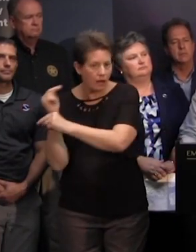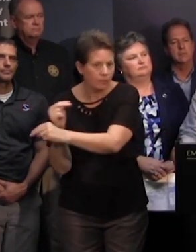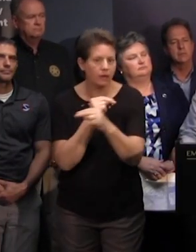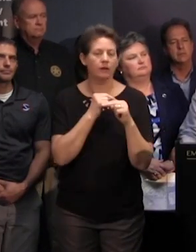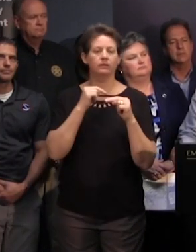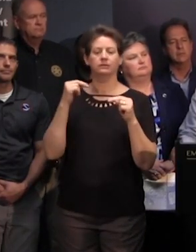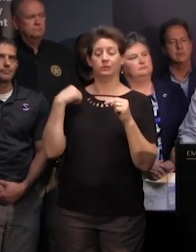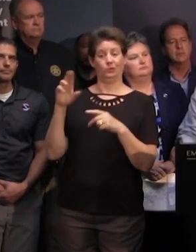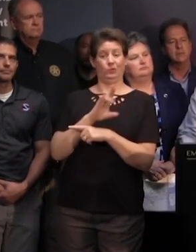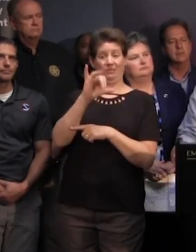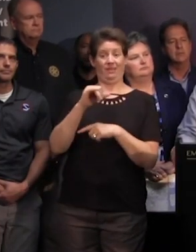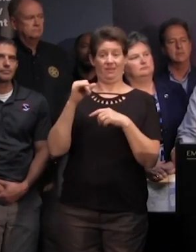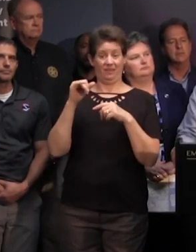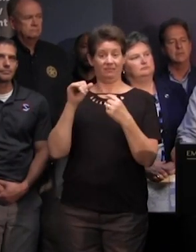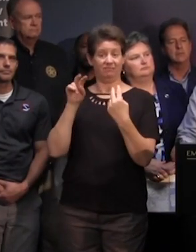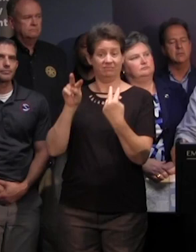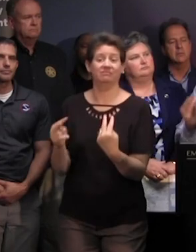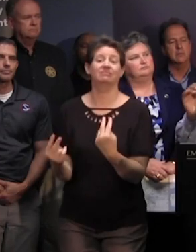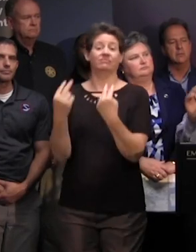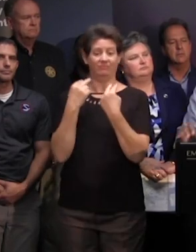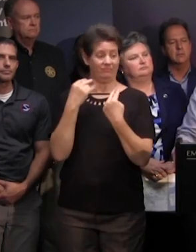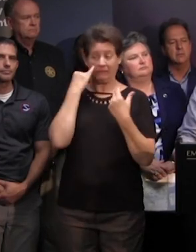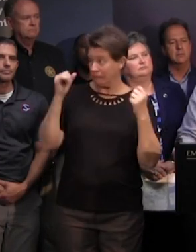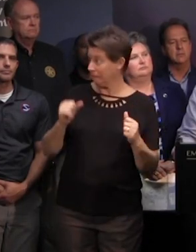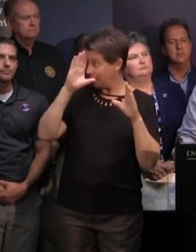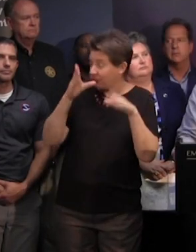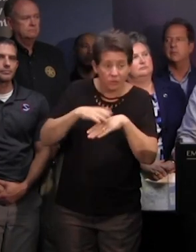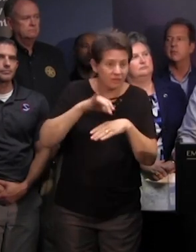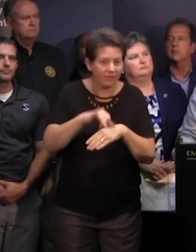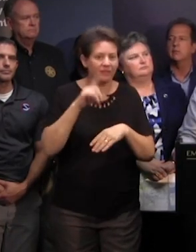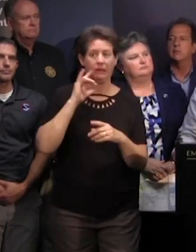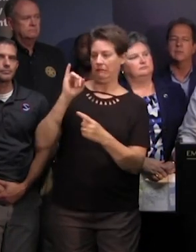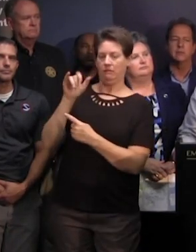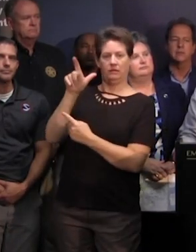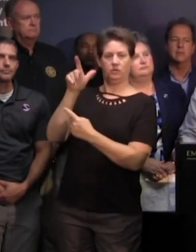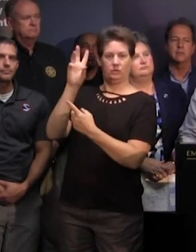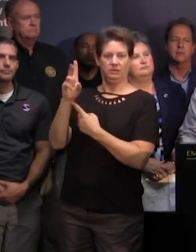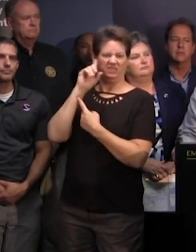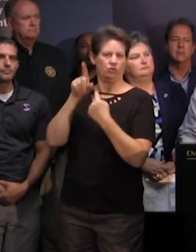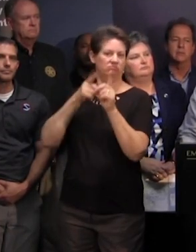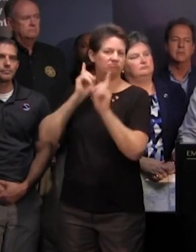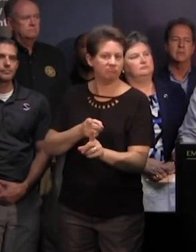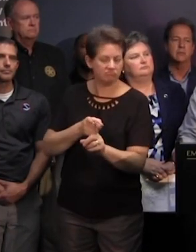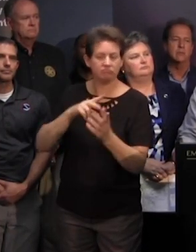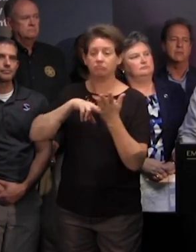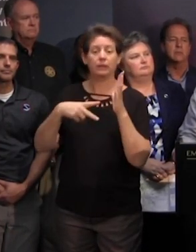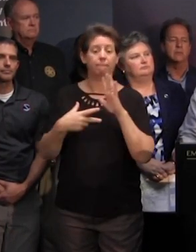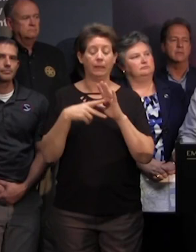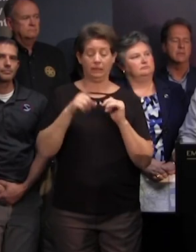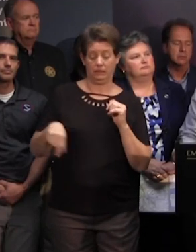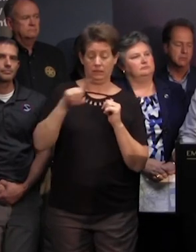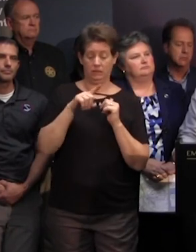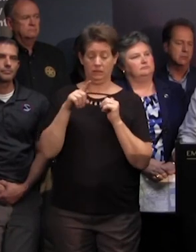earlier called lane reversal that means that lanes traveling if i may focus on the i-26 corridor lanes traveling on